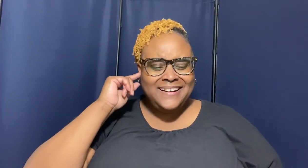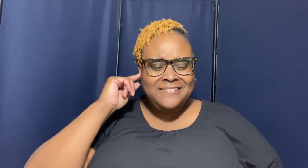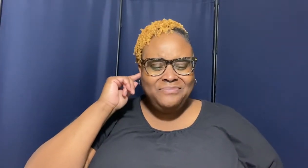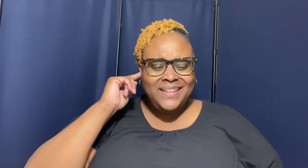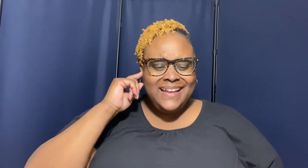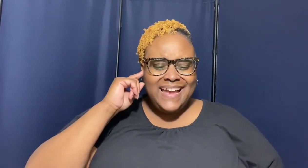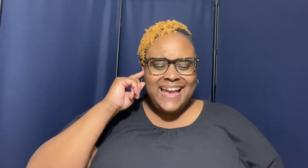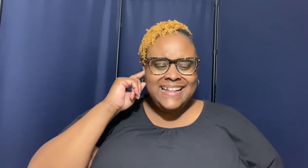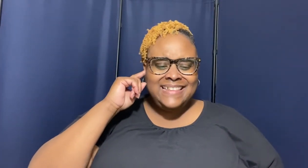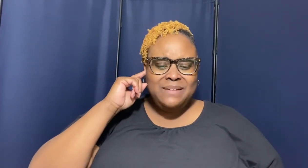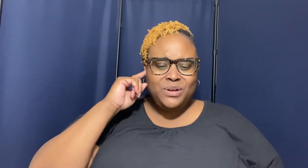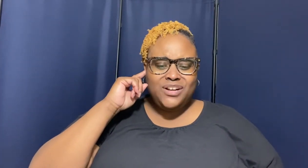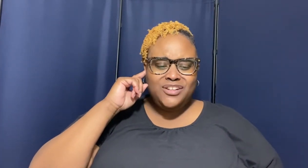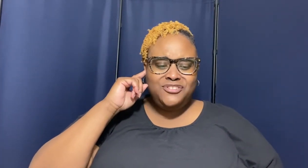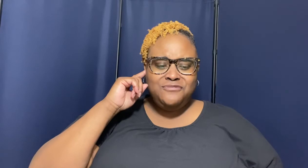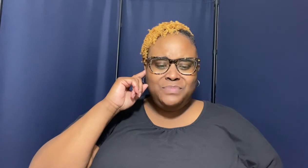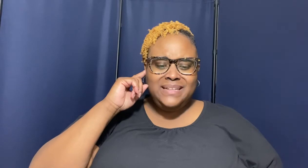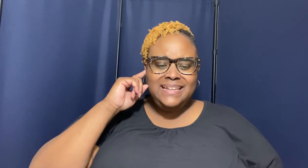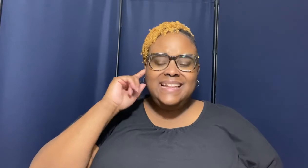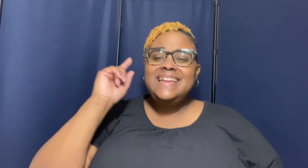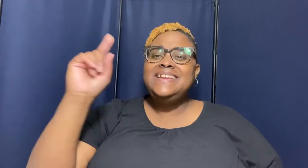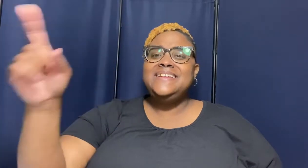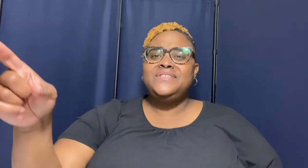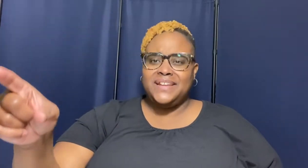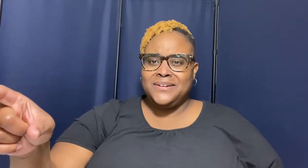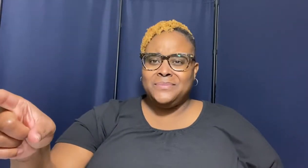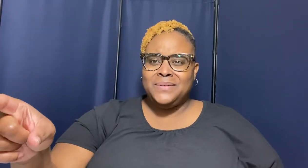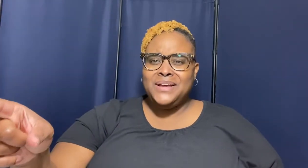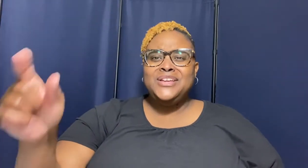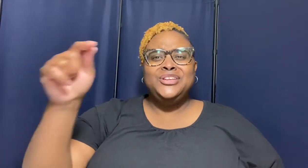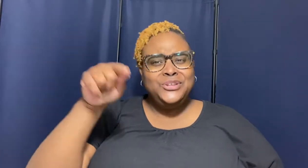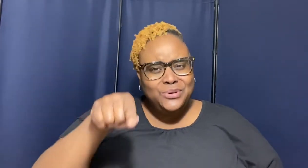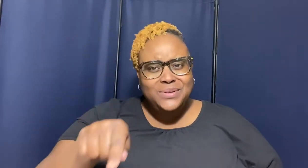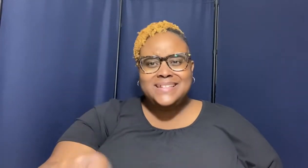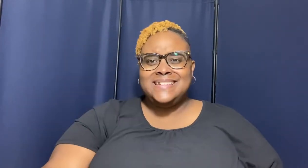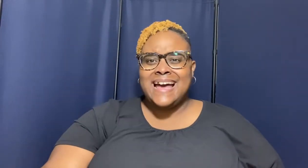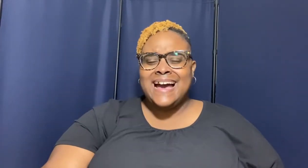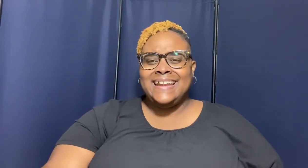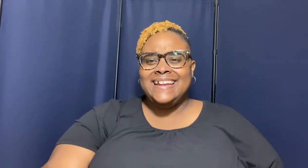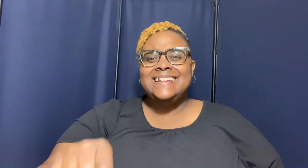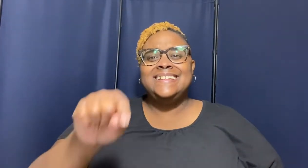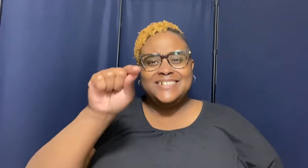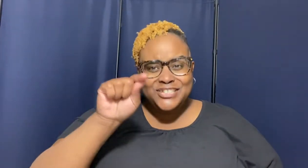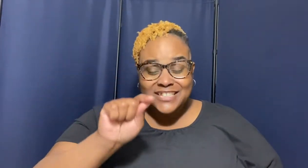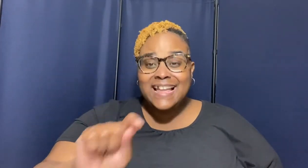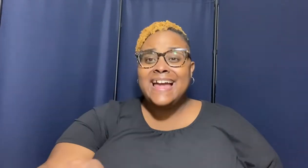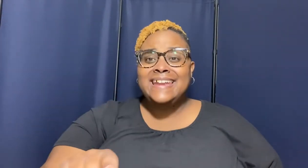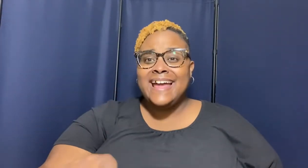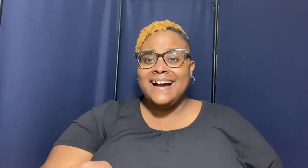and then because you believed him you decided to stand there